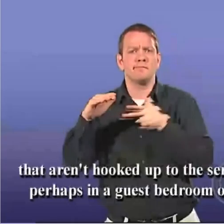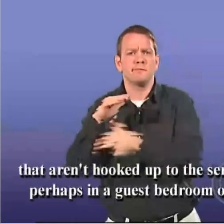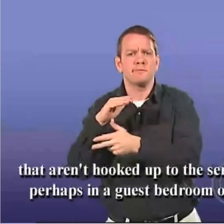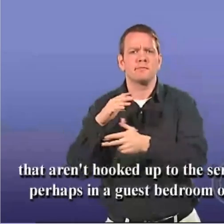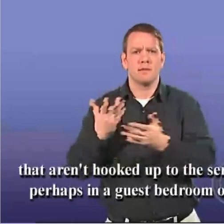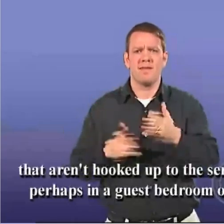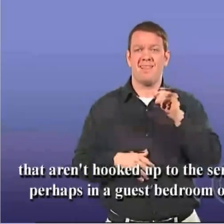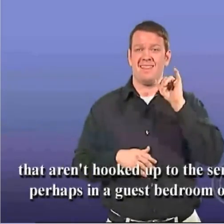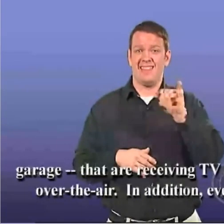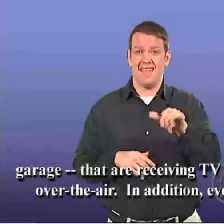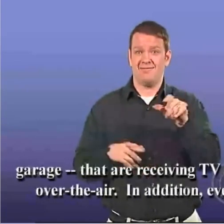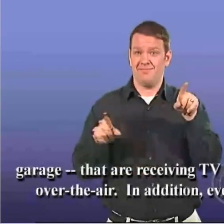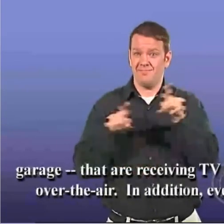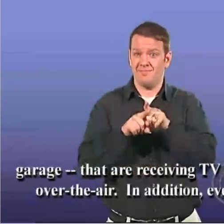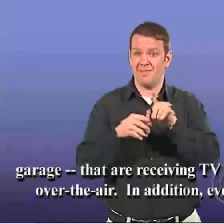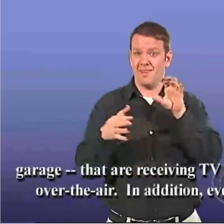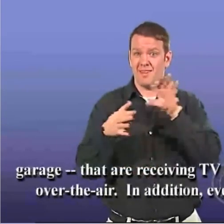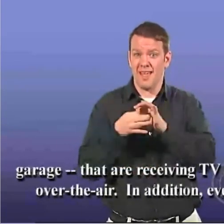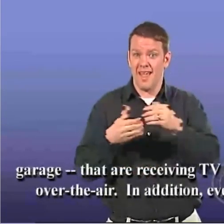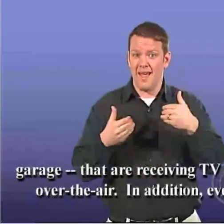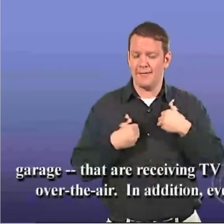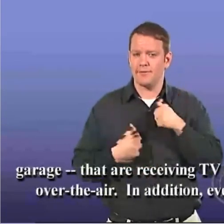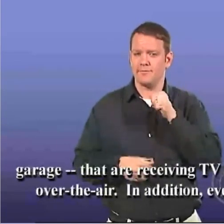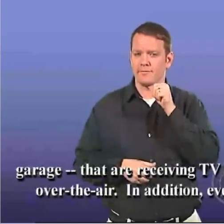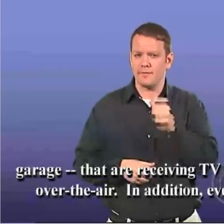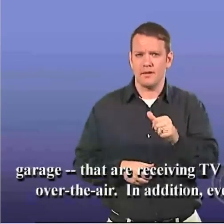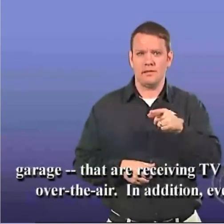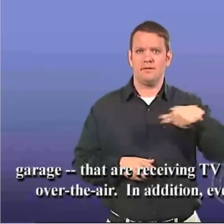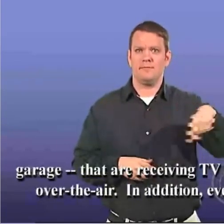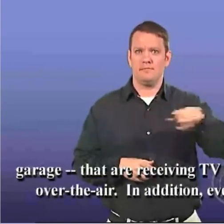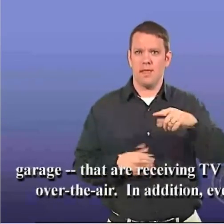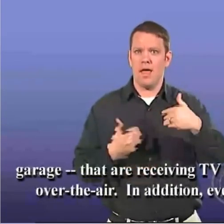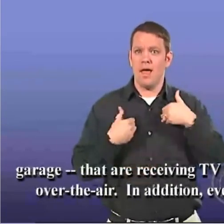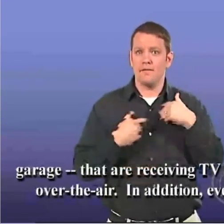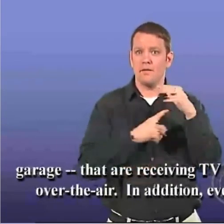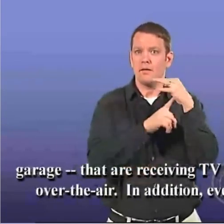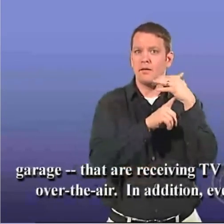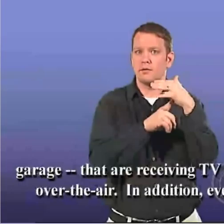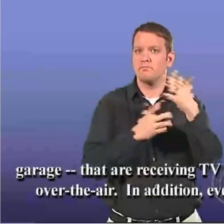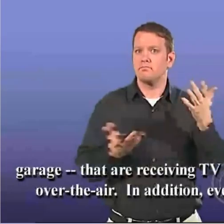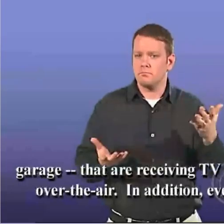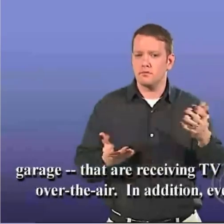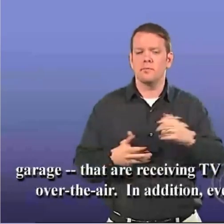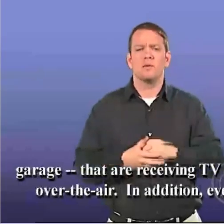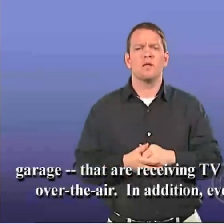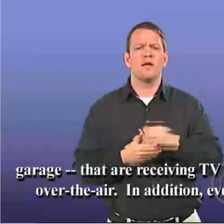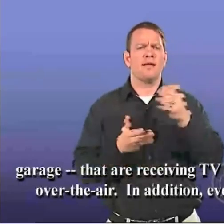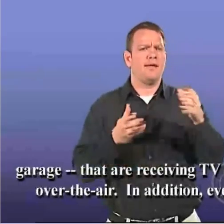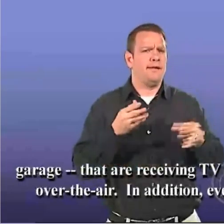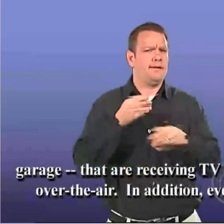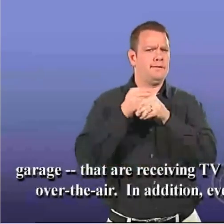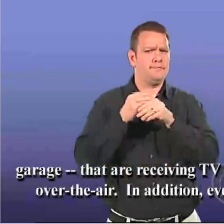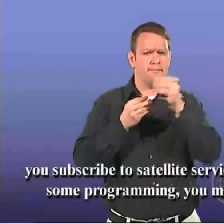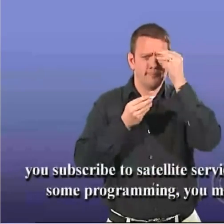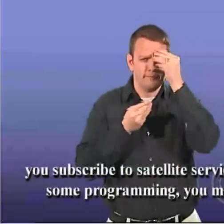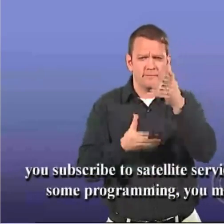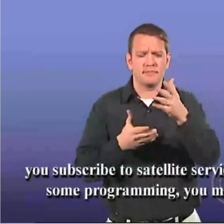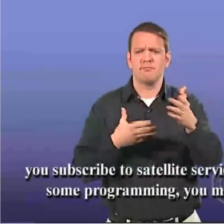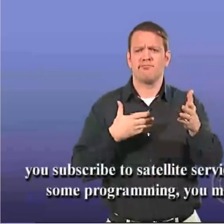bedroom or the garage, that are receiving TV service over the air. In addition, even if you subscribe to